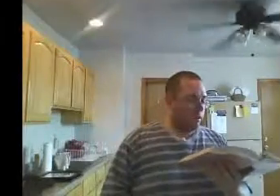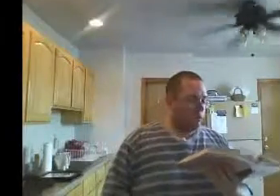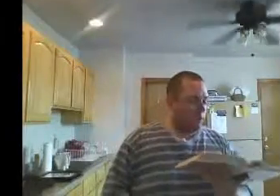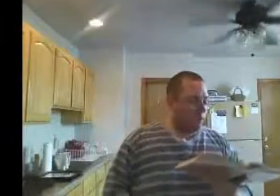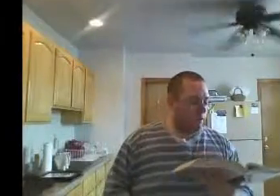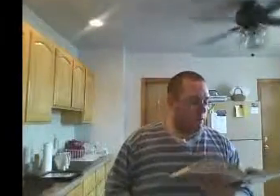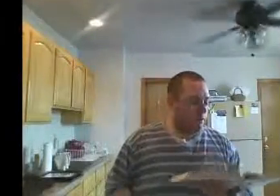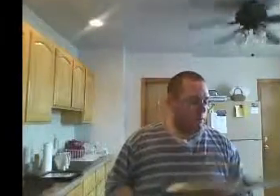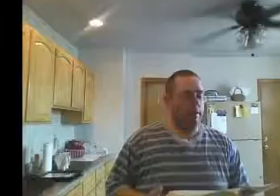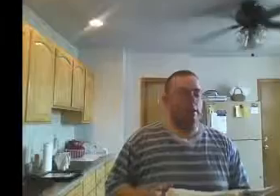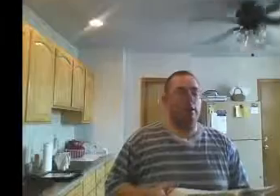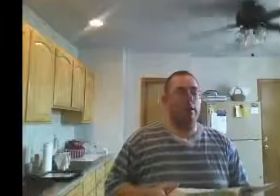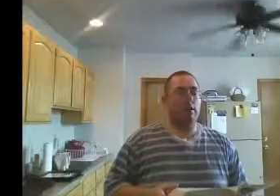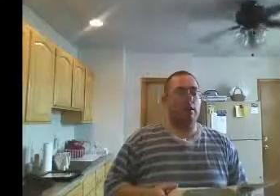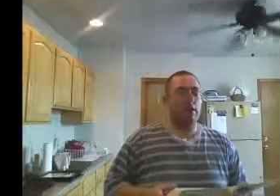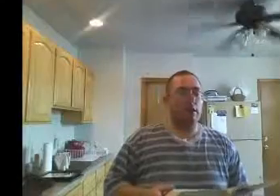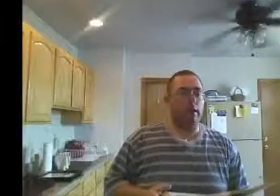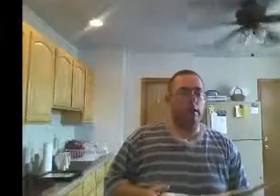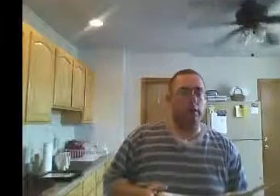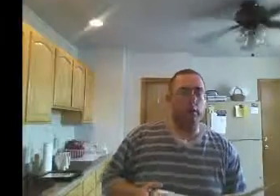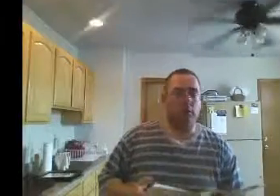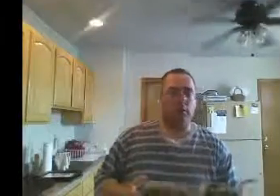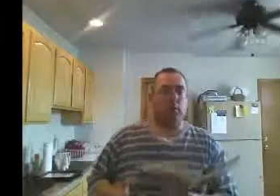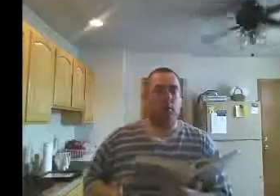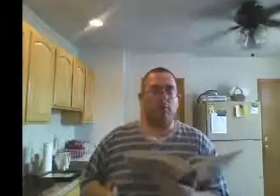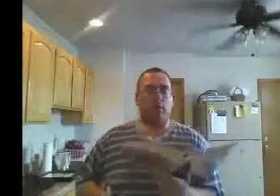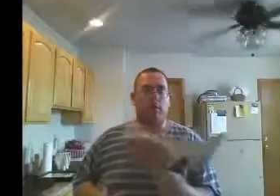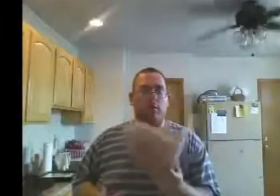we were also removed from our midst, yelling it to the cross.